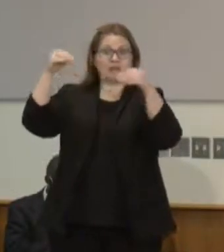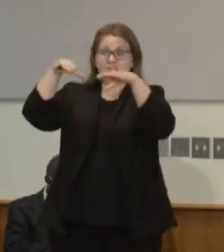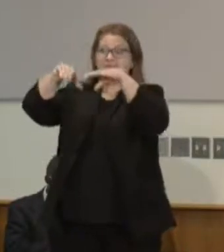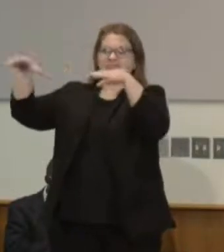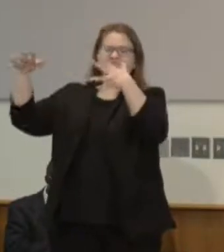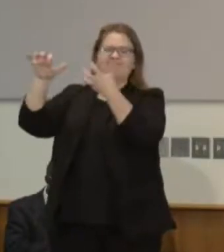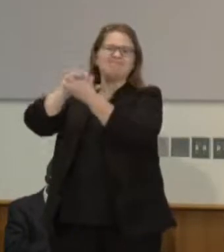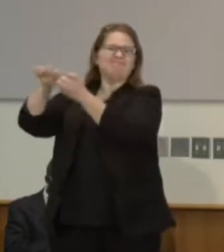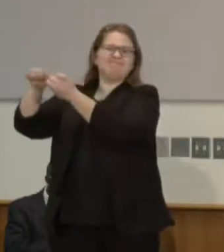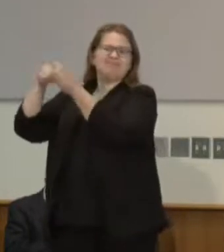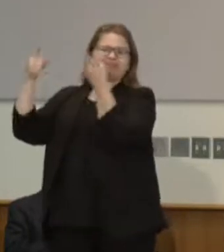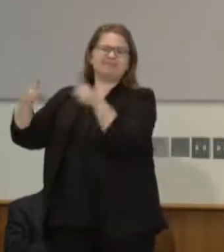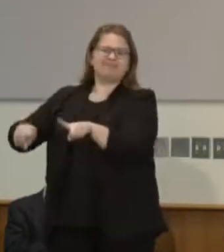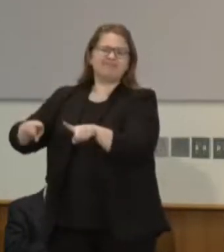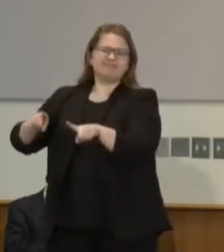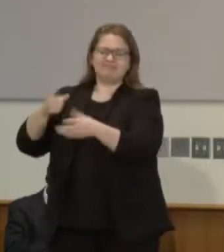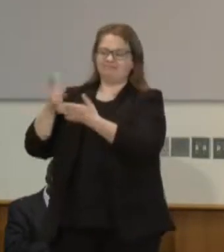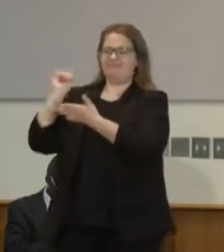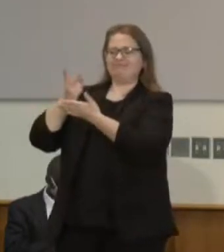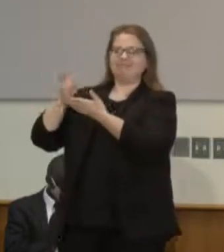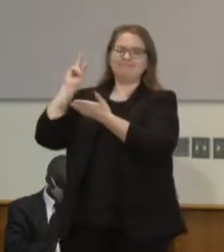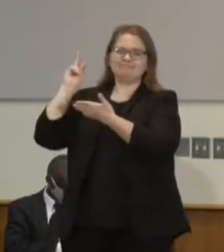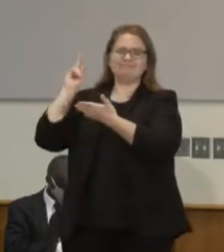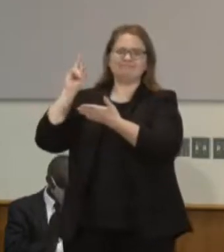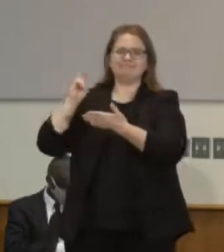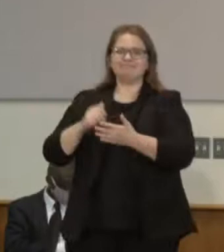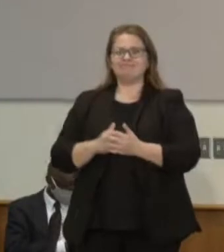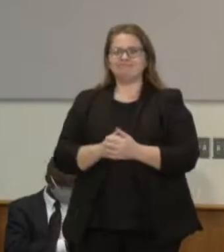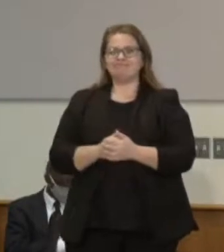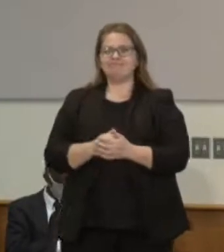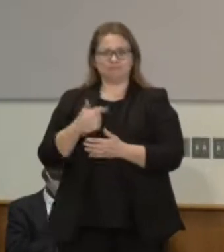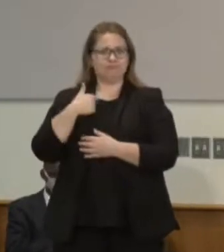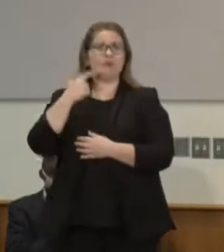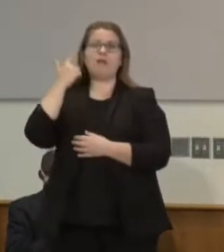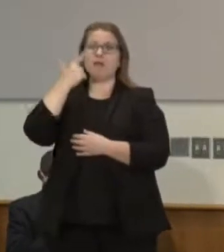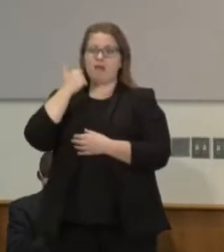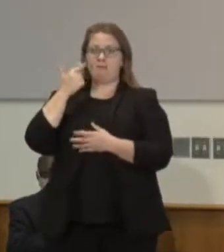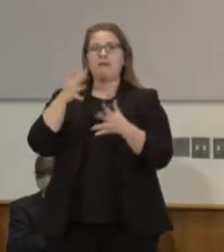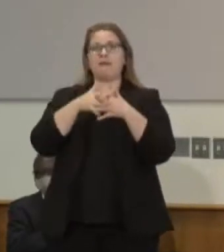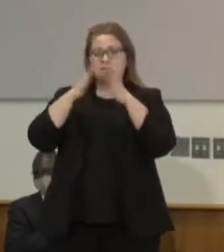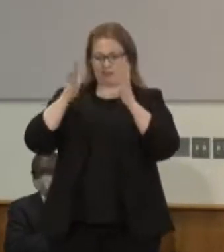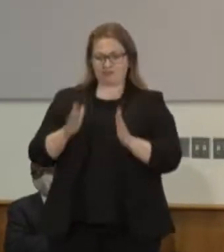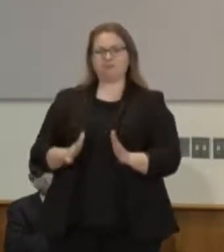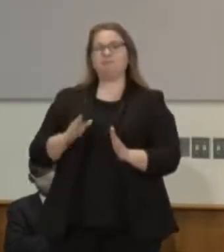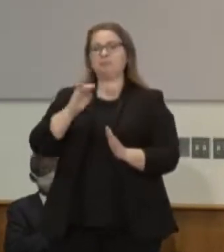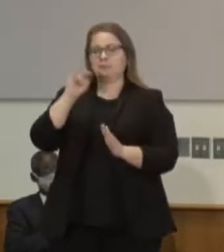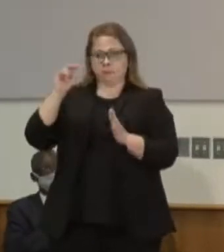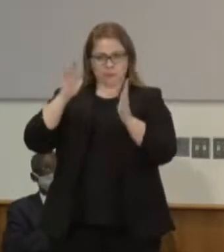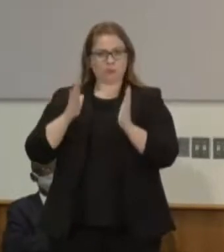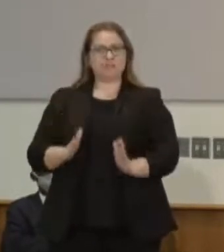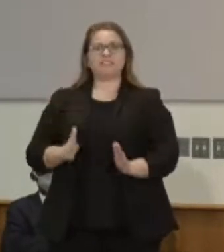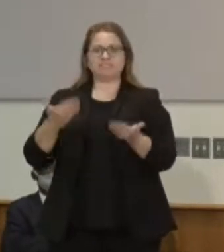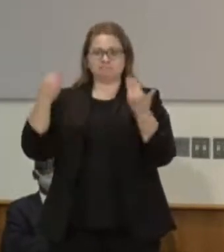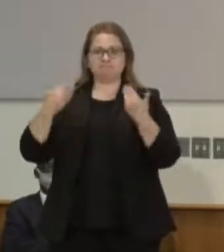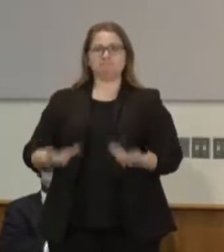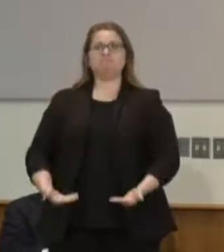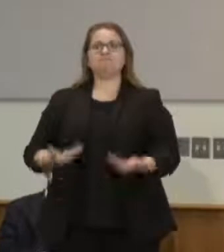but as a Hmong American or as a Hmong Minnesotan or as a person of new Americans